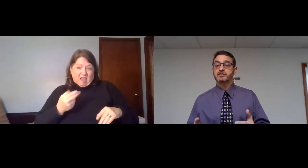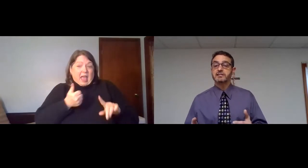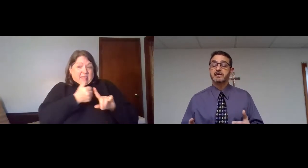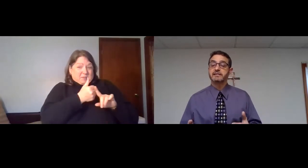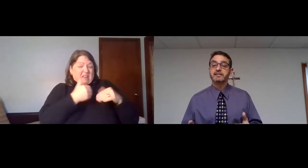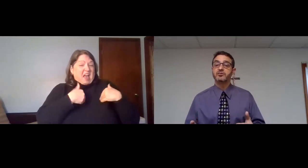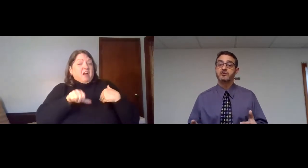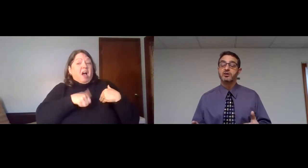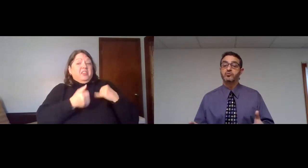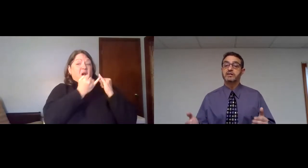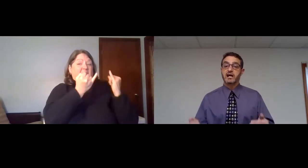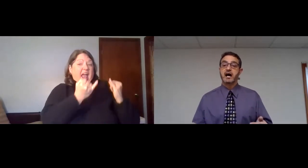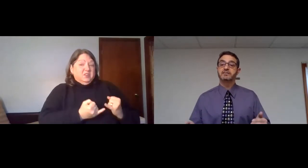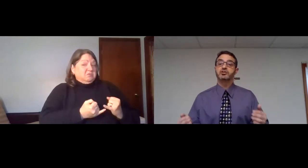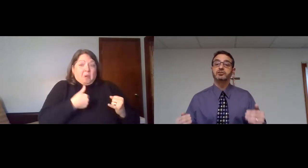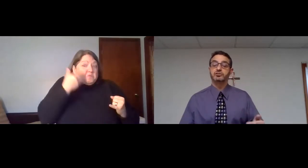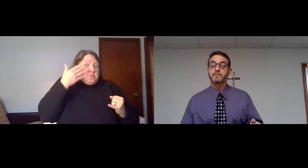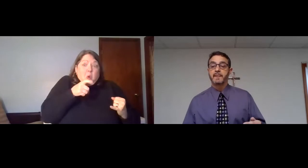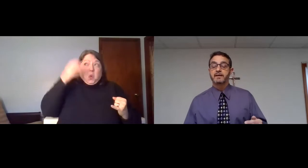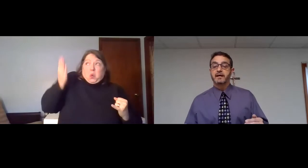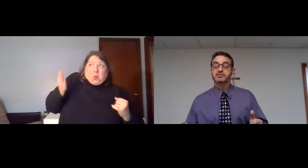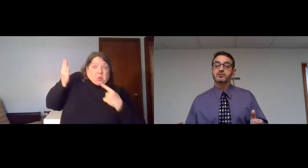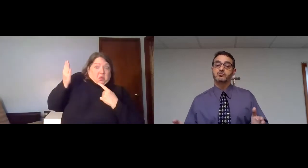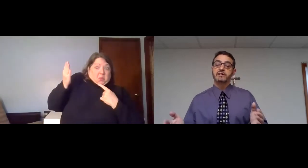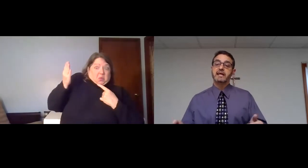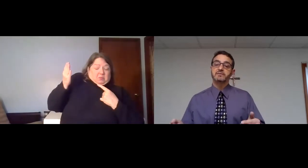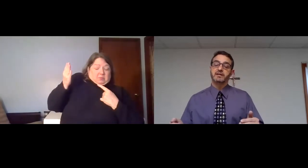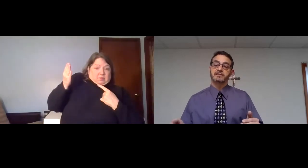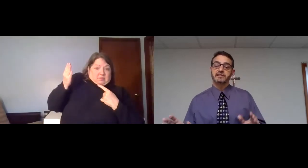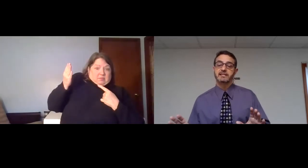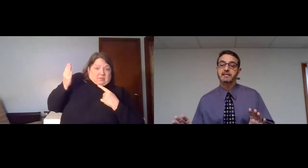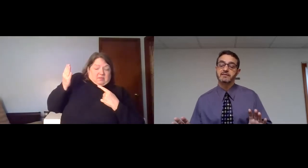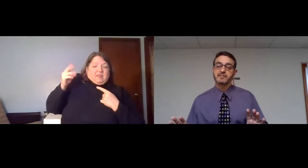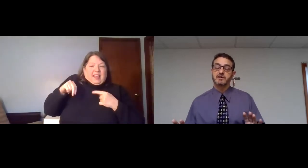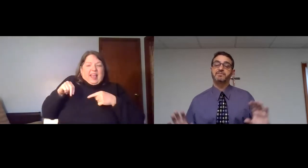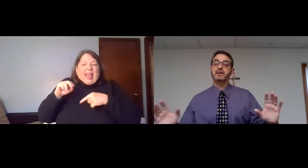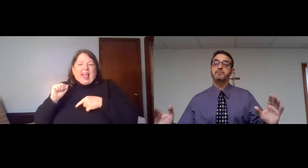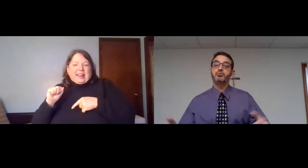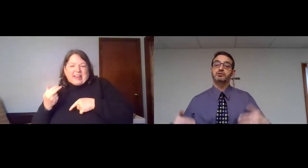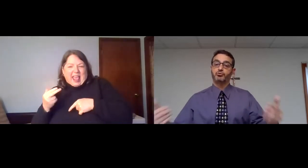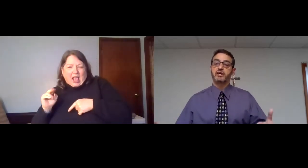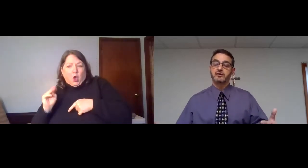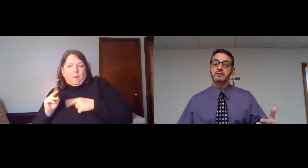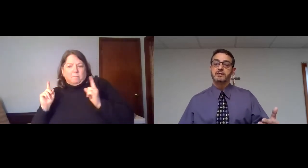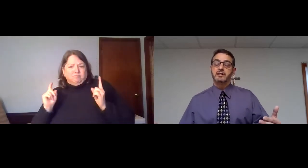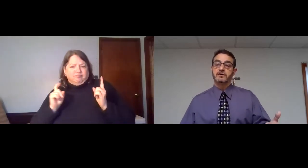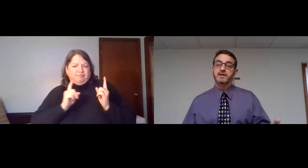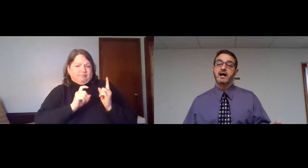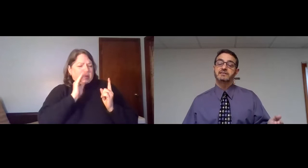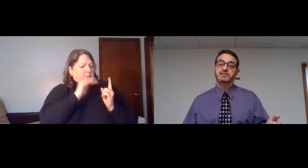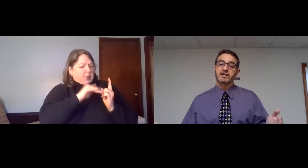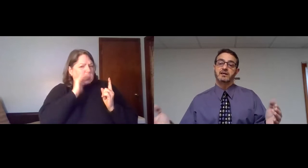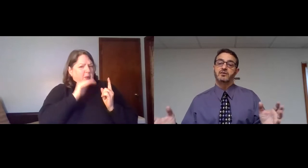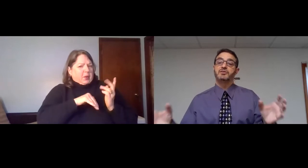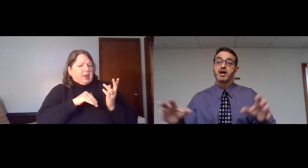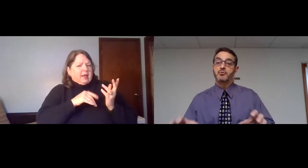God was, and they didn't know what God could do. And so, what Nahum does is he gives them a fair portrayal of